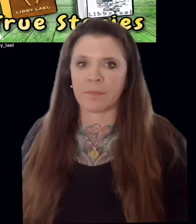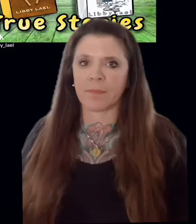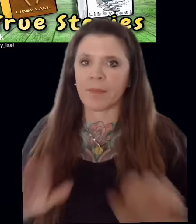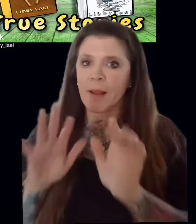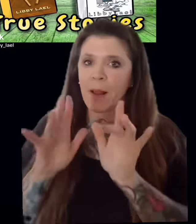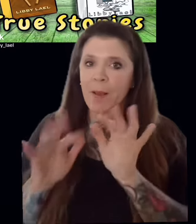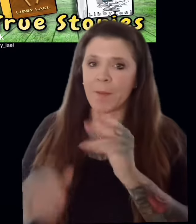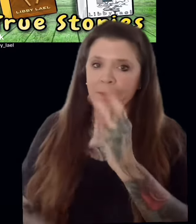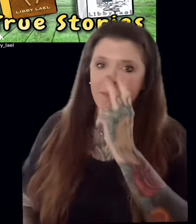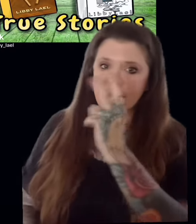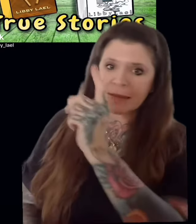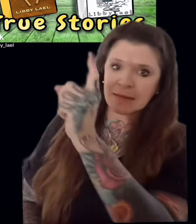Hello, see these two novels.